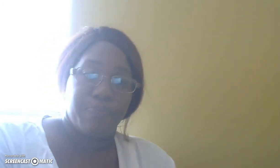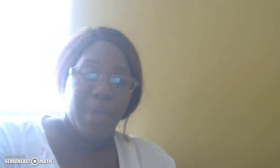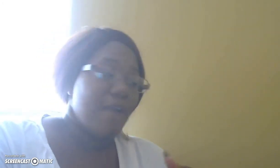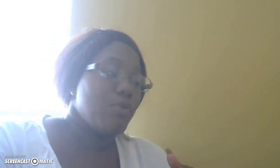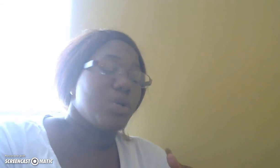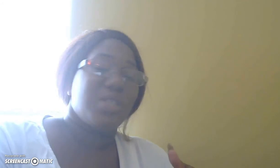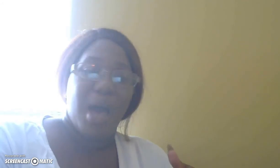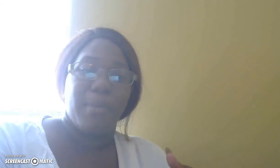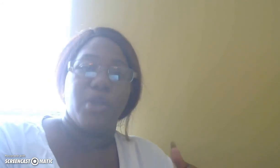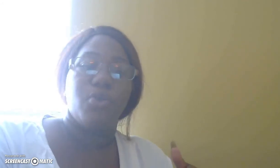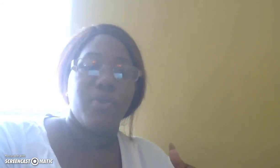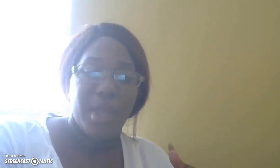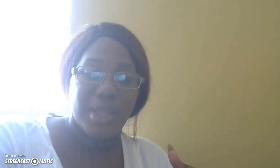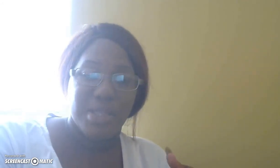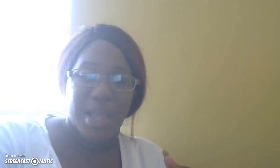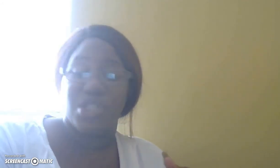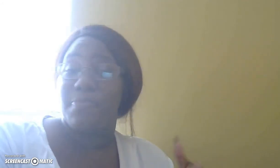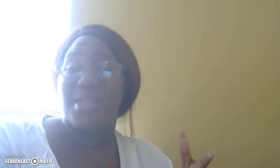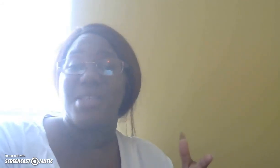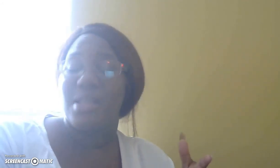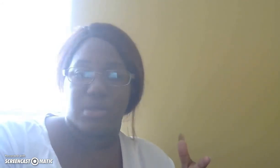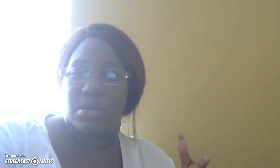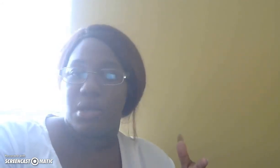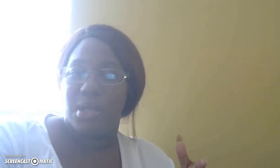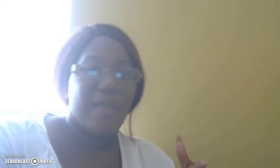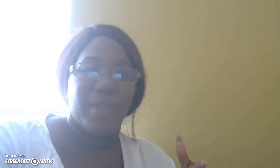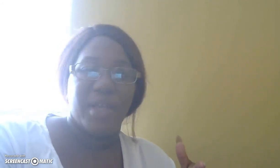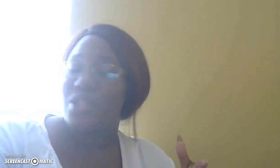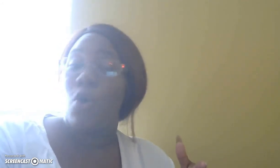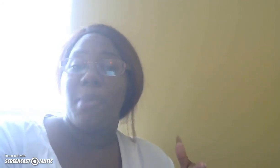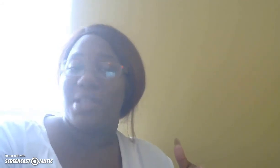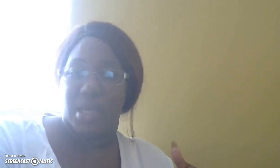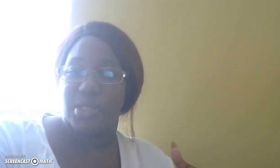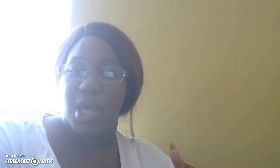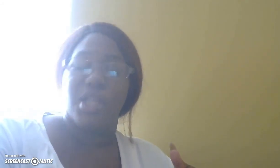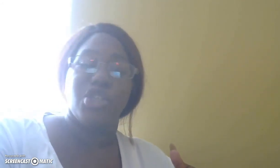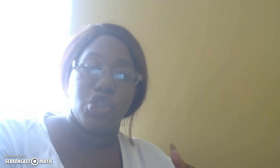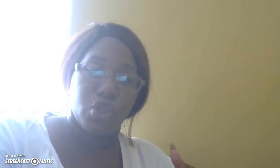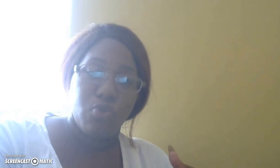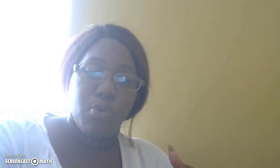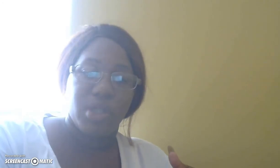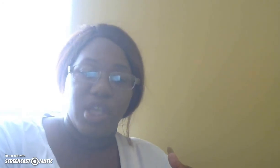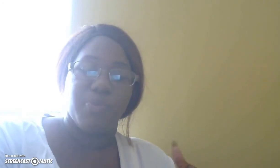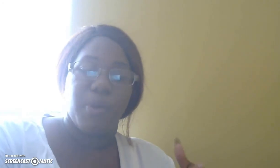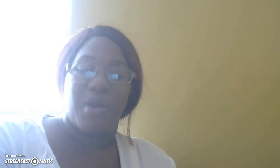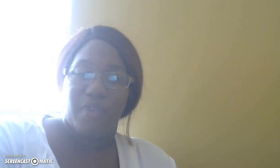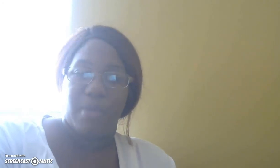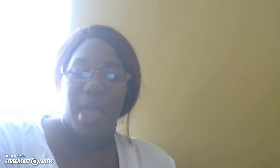have more time and do the things that just make sense not things that don't make sense let's just do more things be with our family